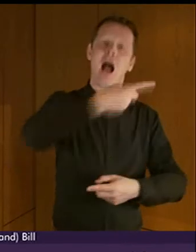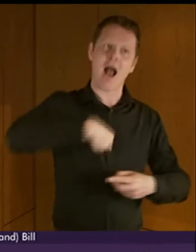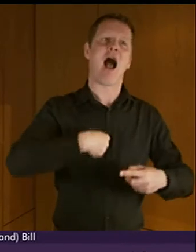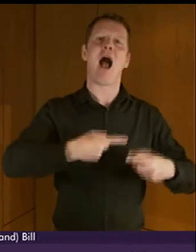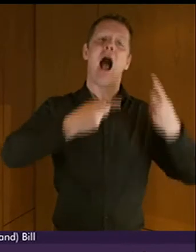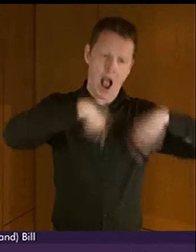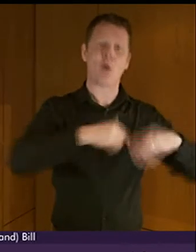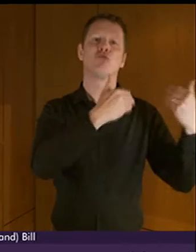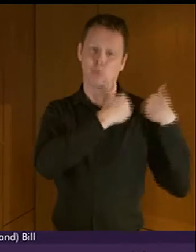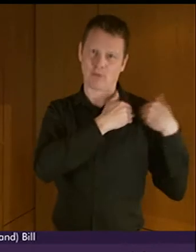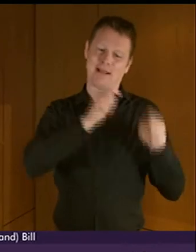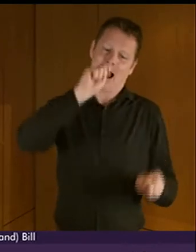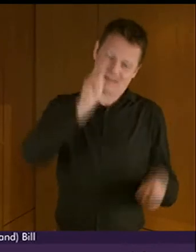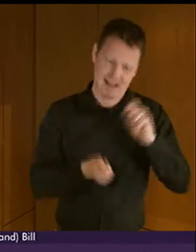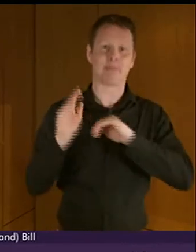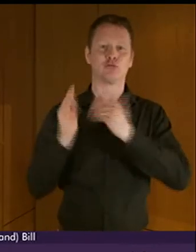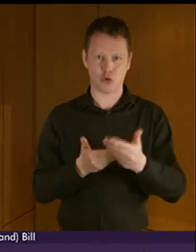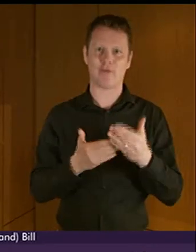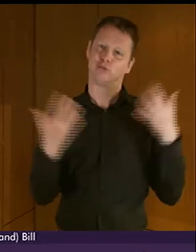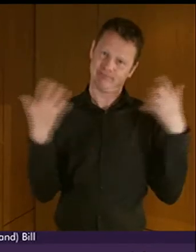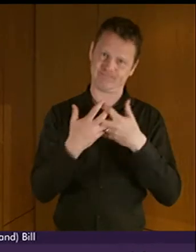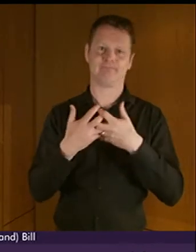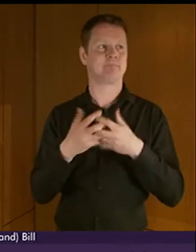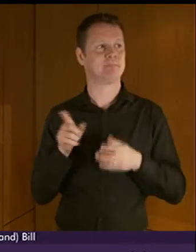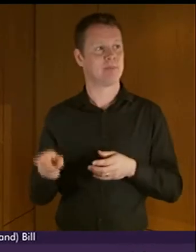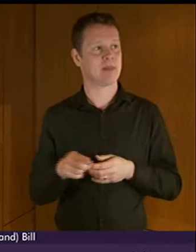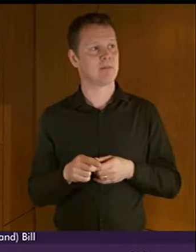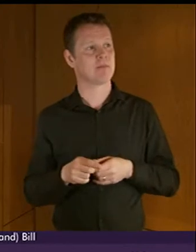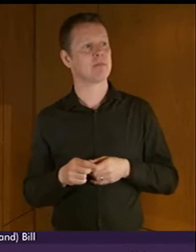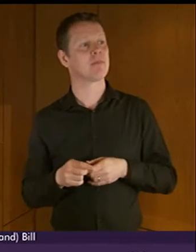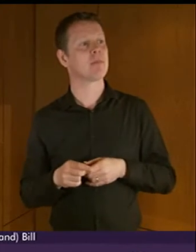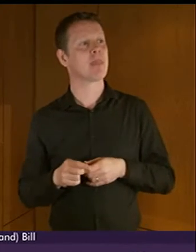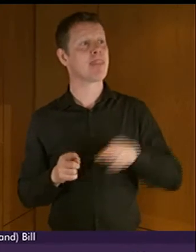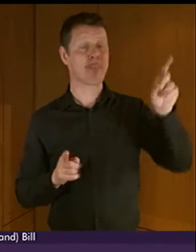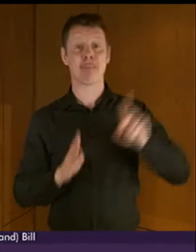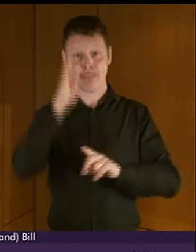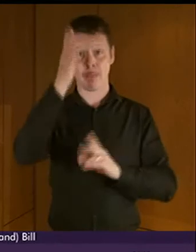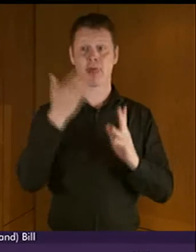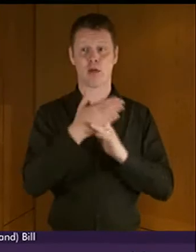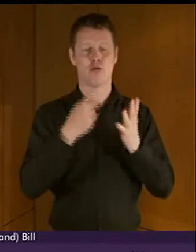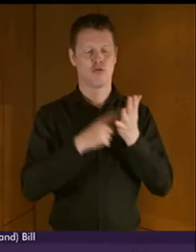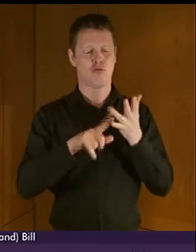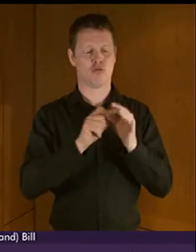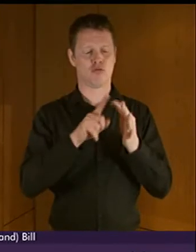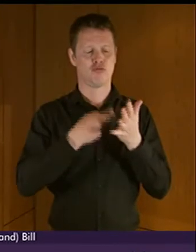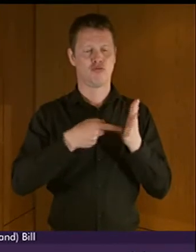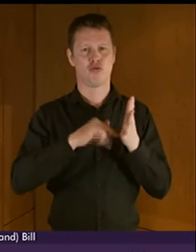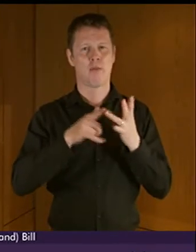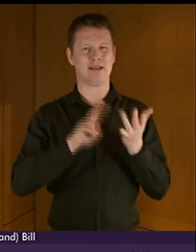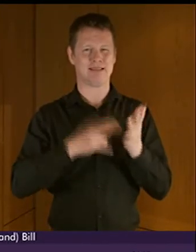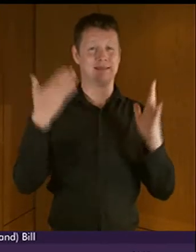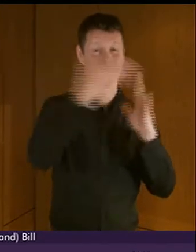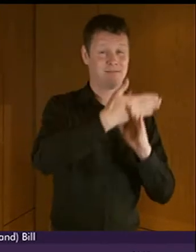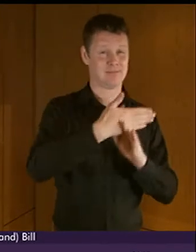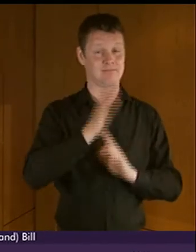services accordingly certainly Dennis Robertson thank you very much presiding